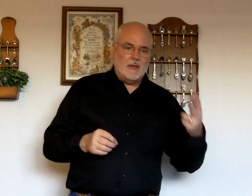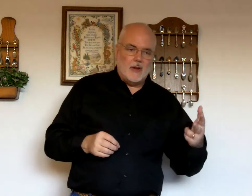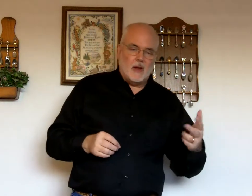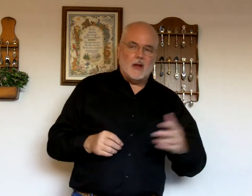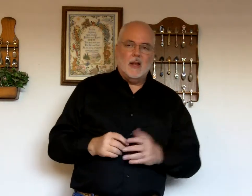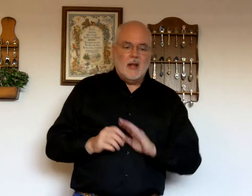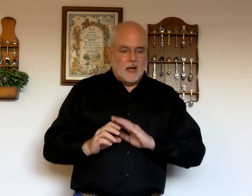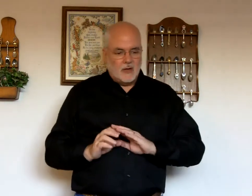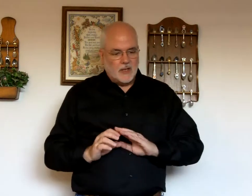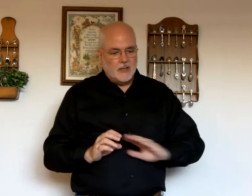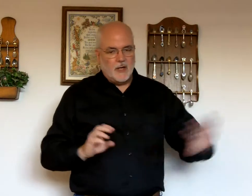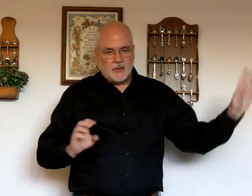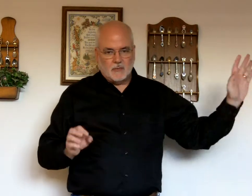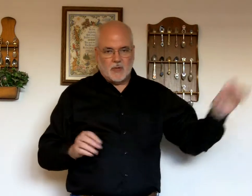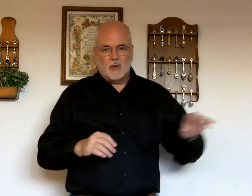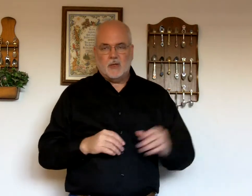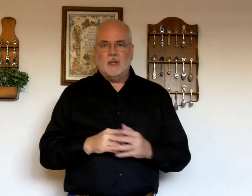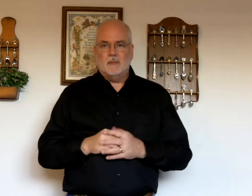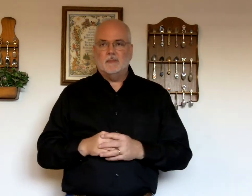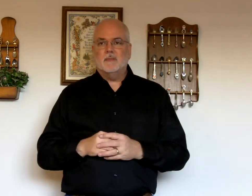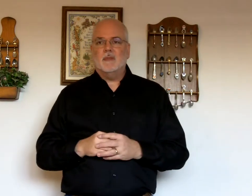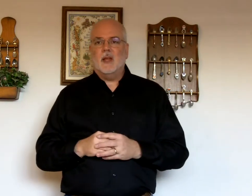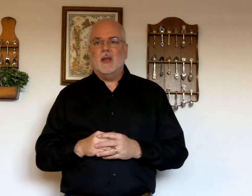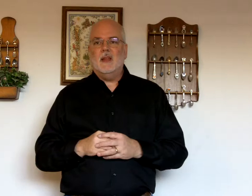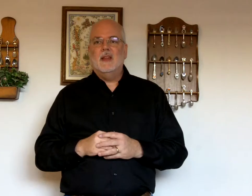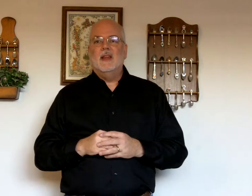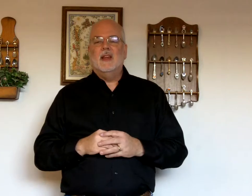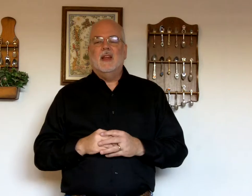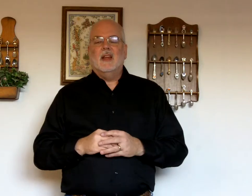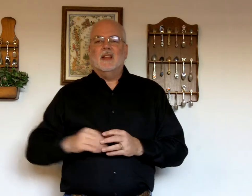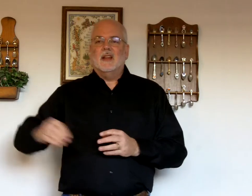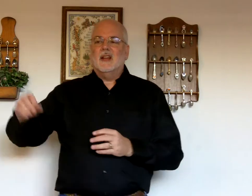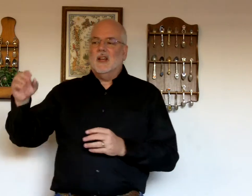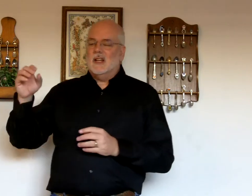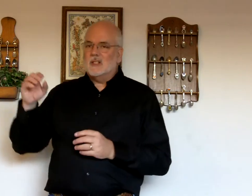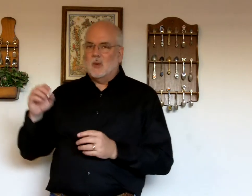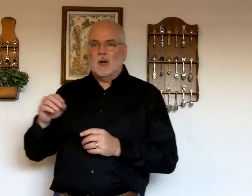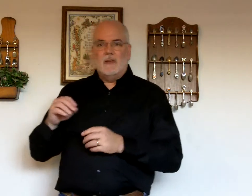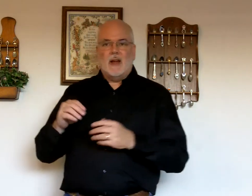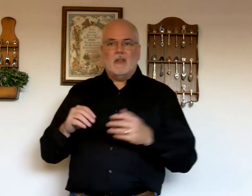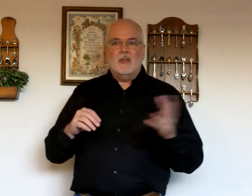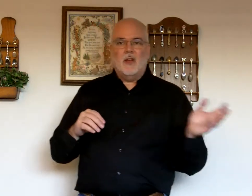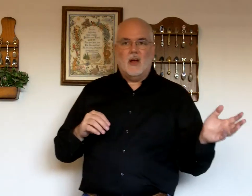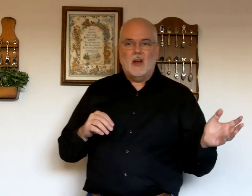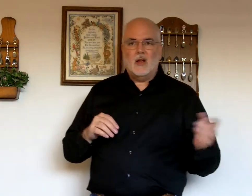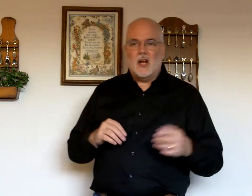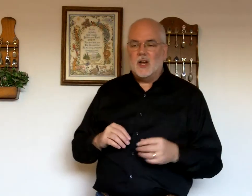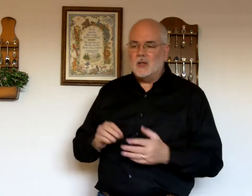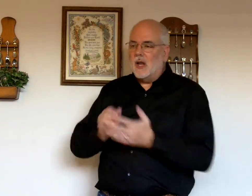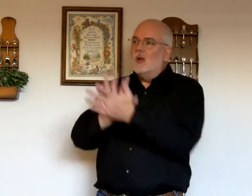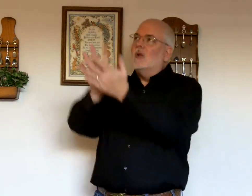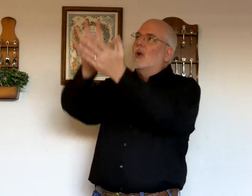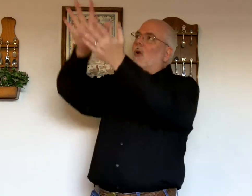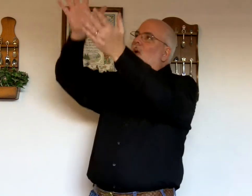the and you just ditch them you don't need them okay so we're gonna leave out the and just say glory